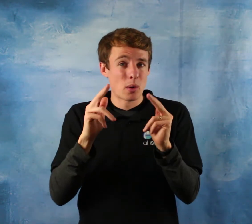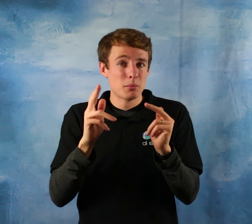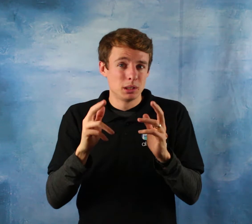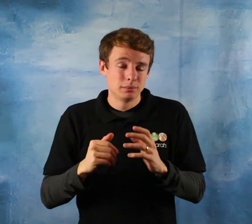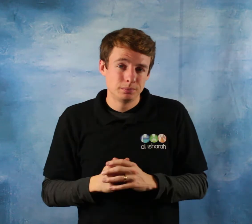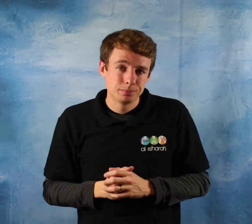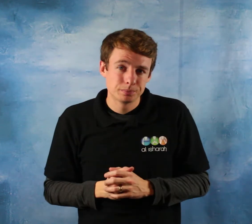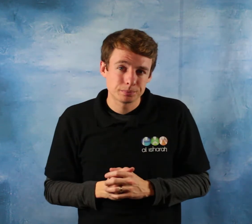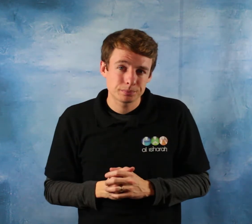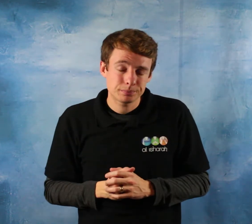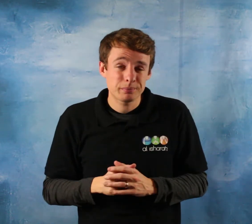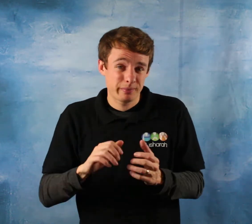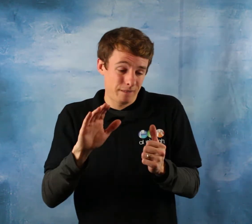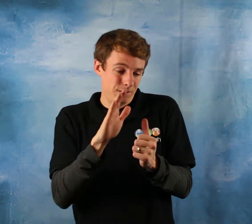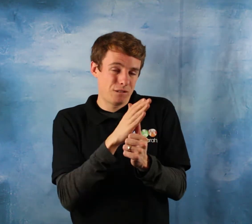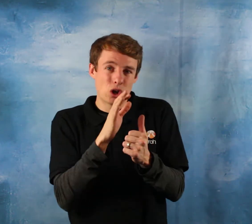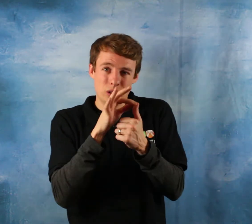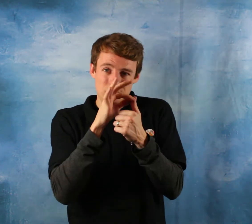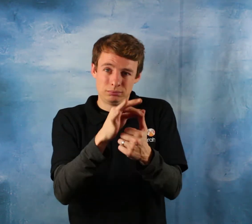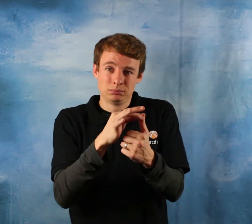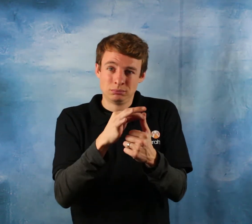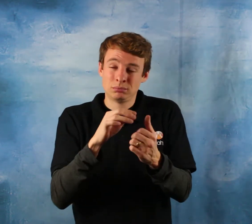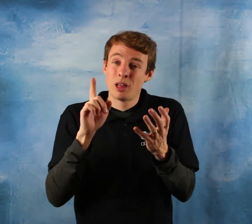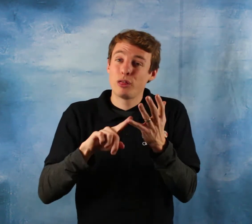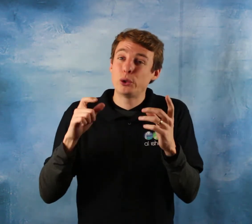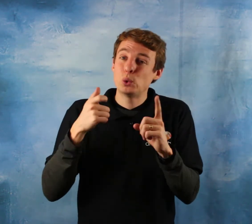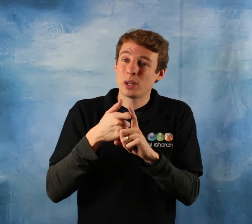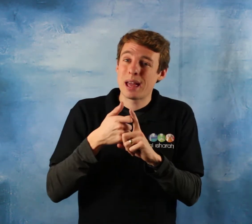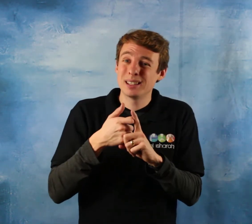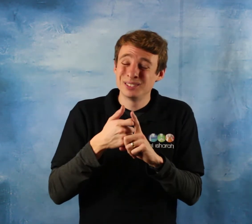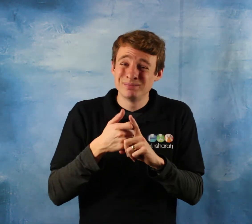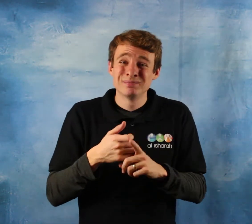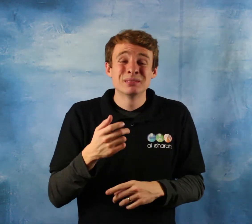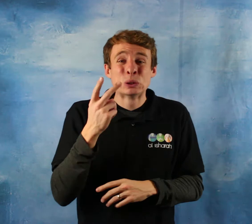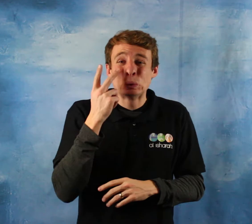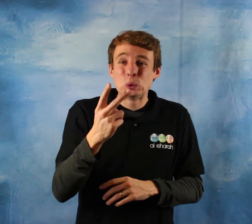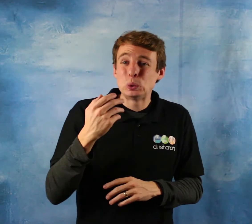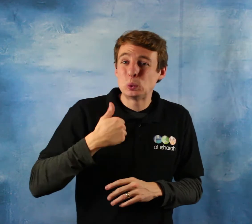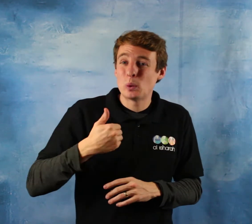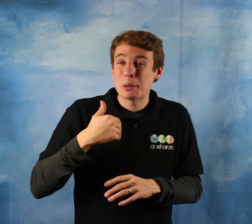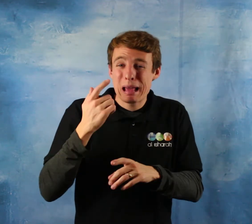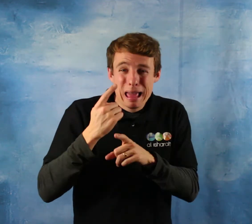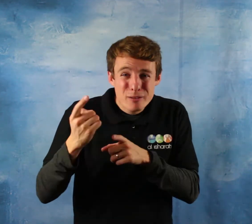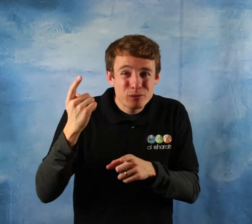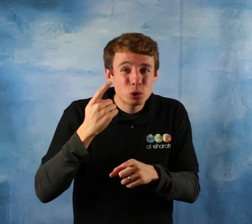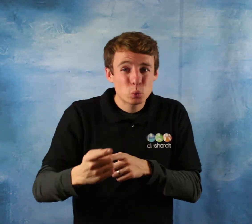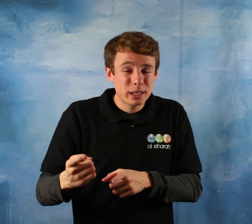at the hands of their male partners or former male partners and